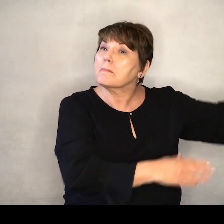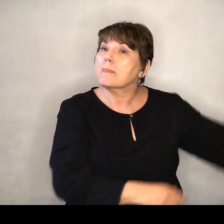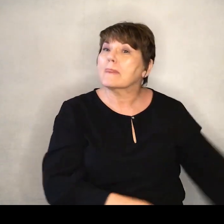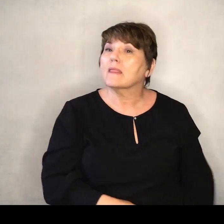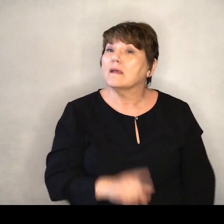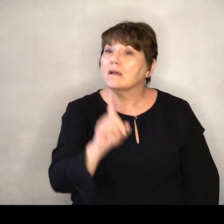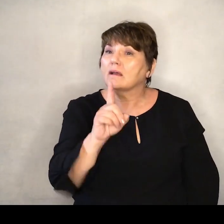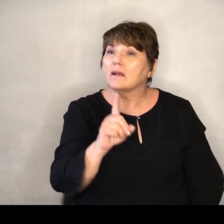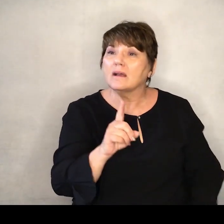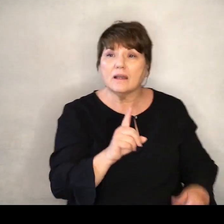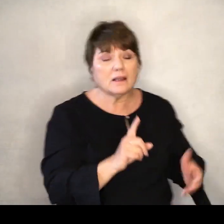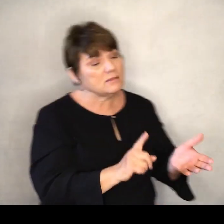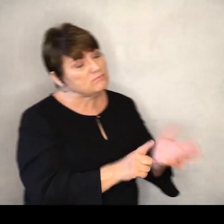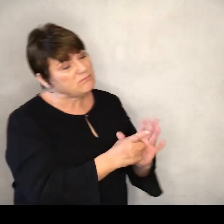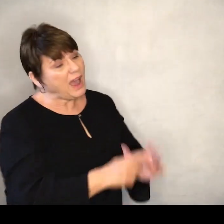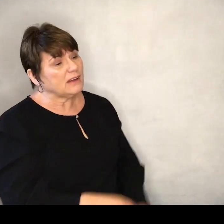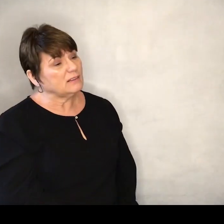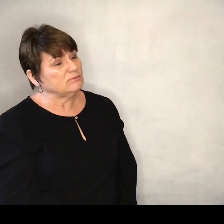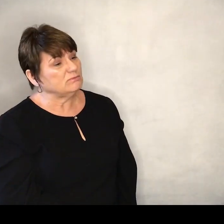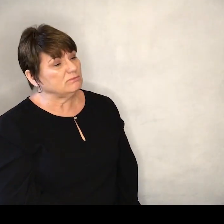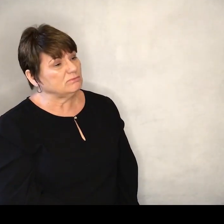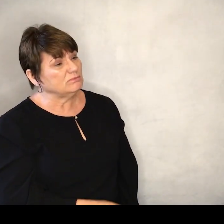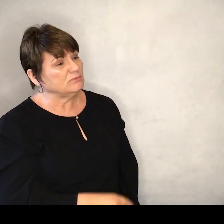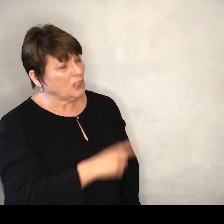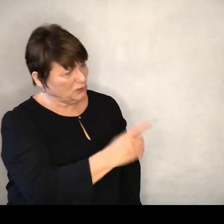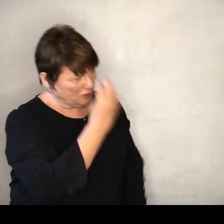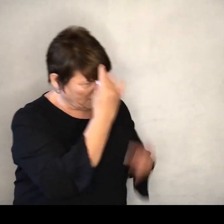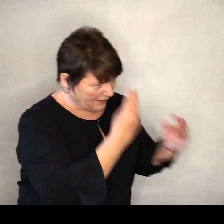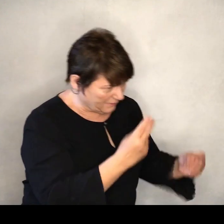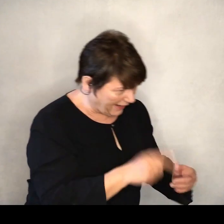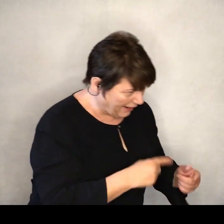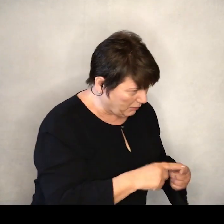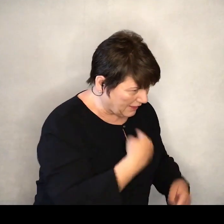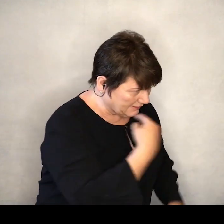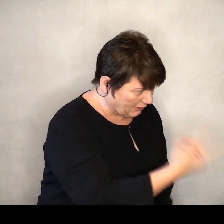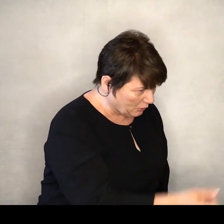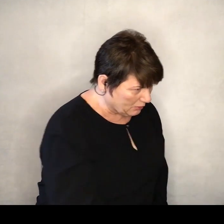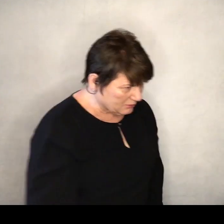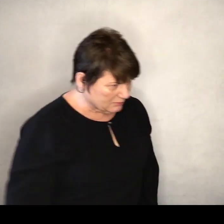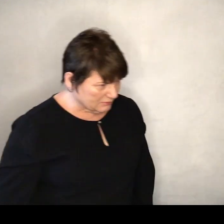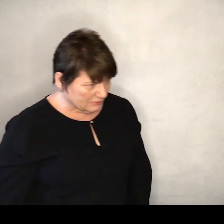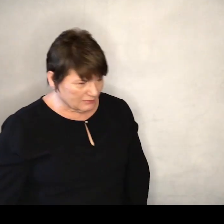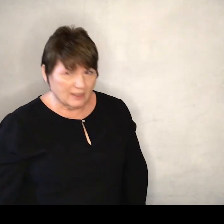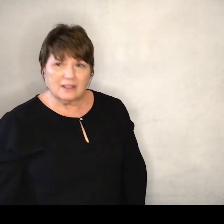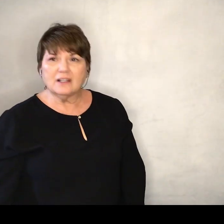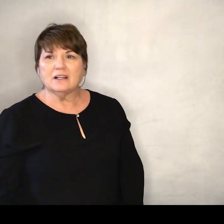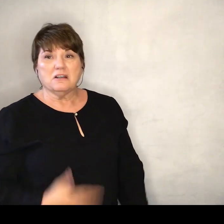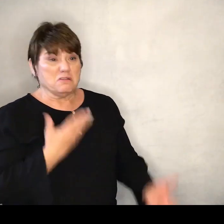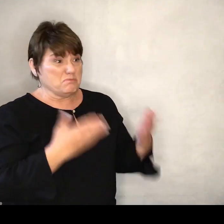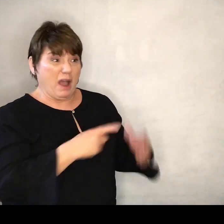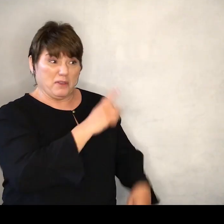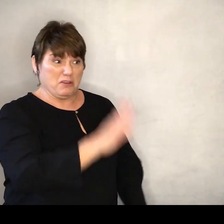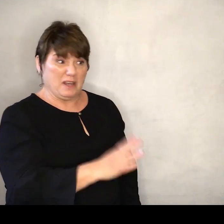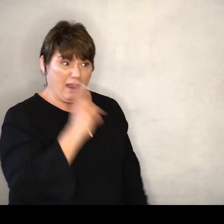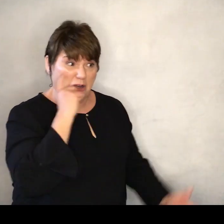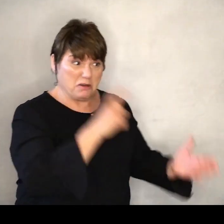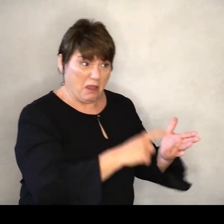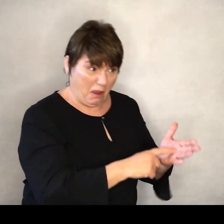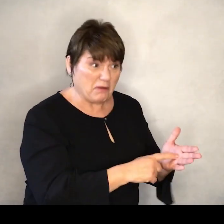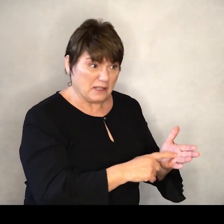Take a minute, let it settle in. Probably never saw it coming.